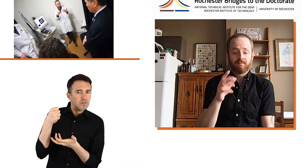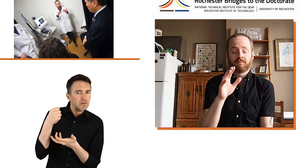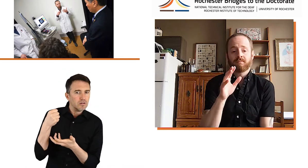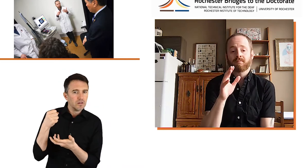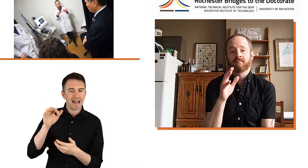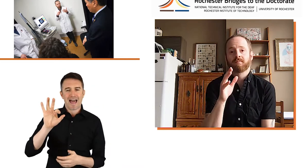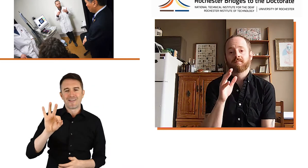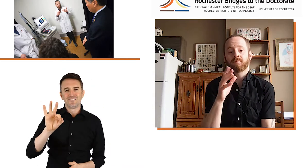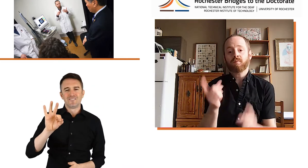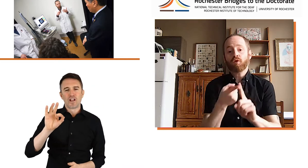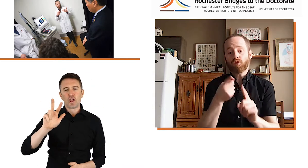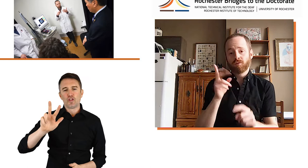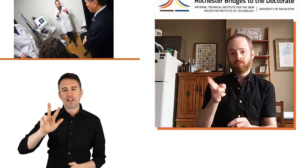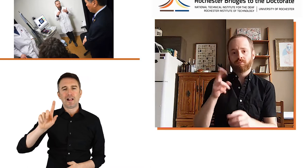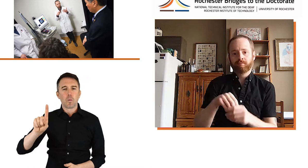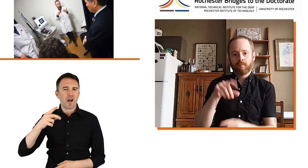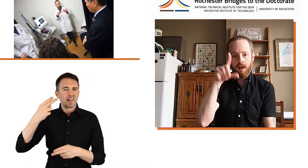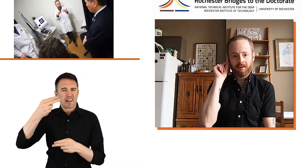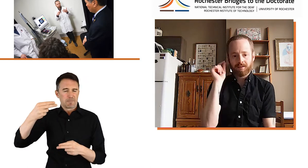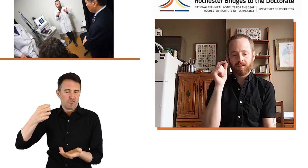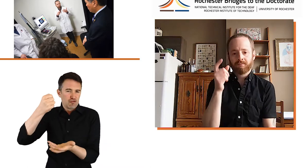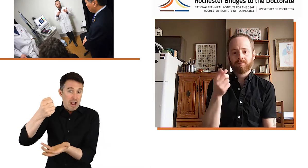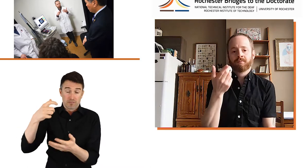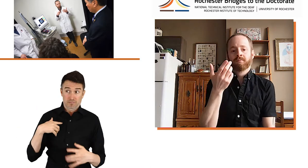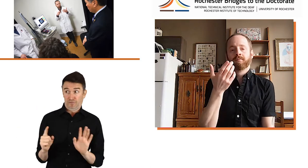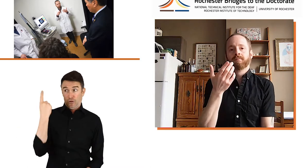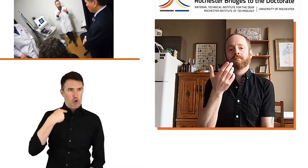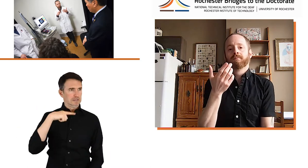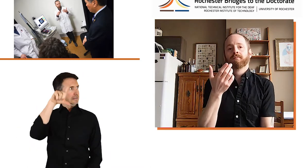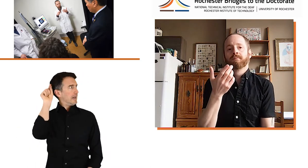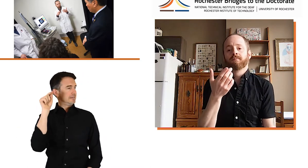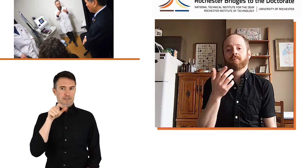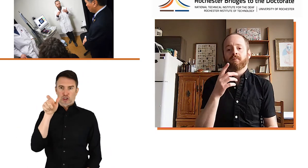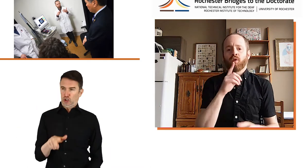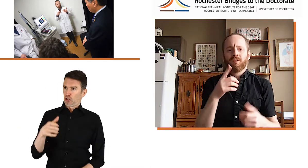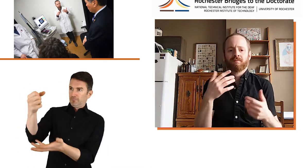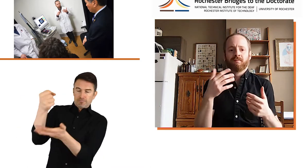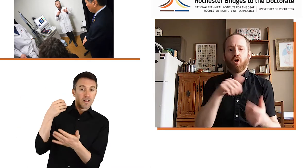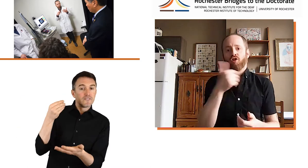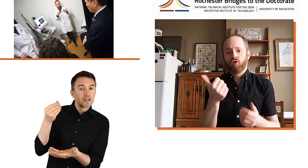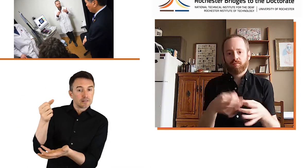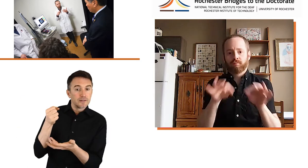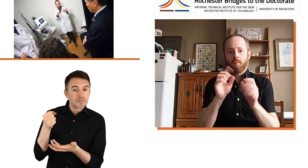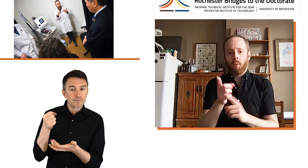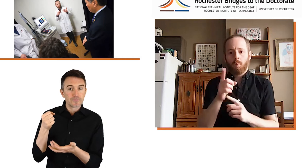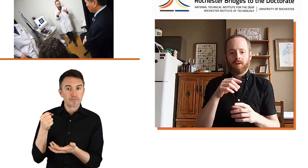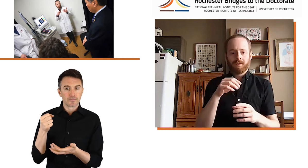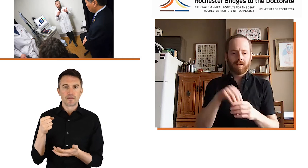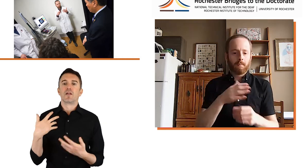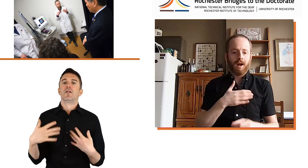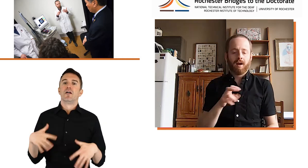funding through the F31, and that was historical for Gallaudet. I was the first person to receive an F31 at Gallaudet,